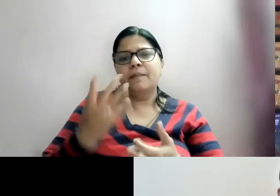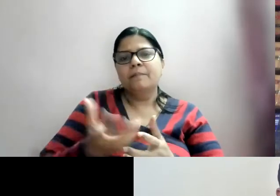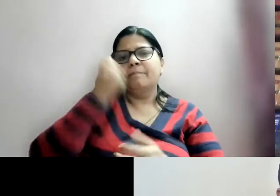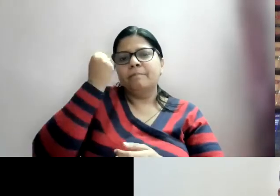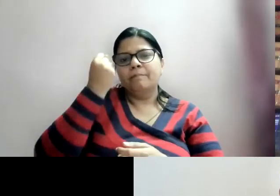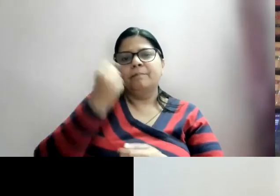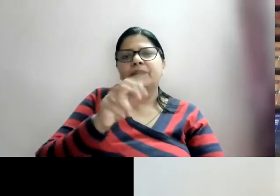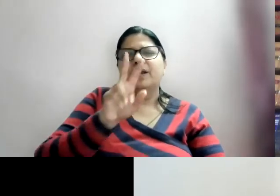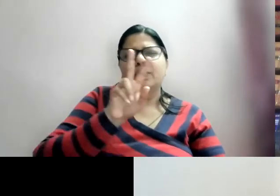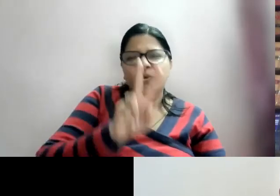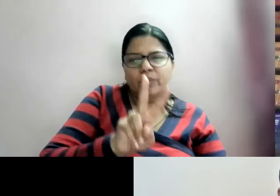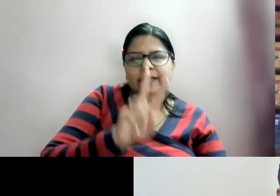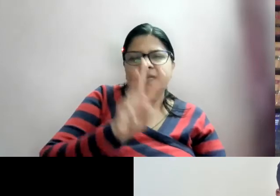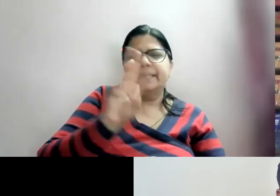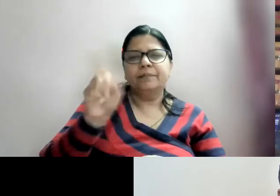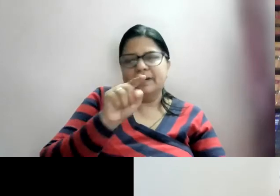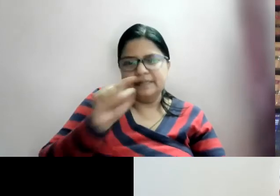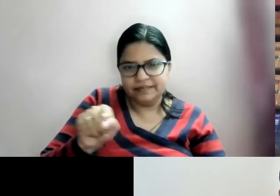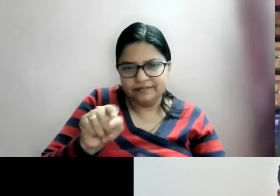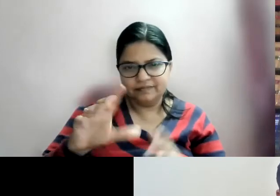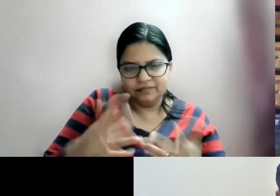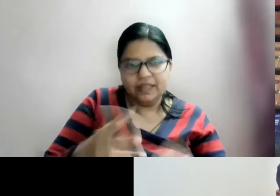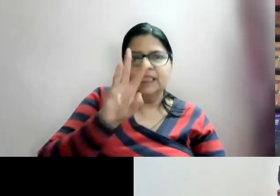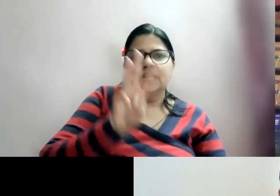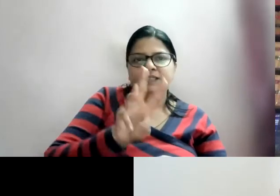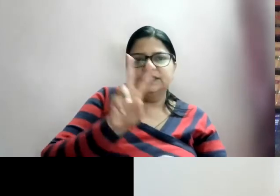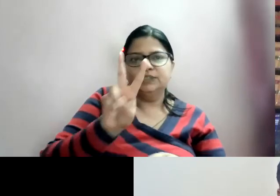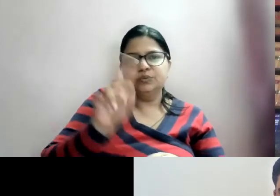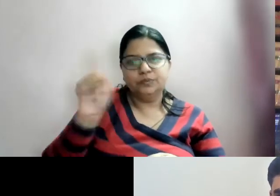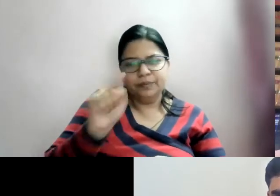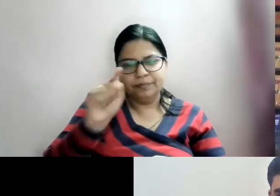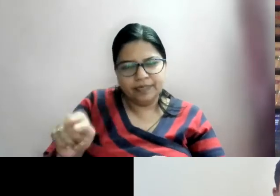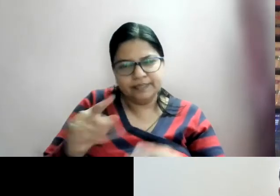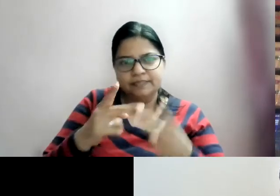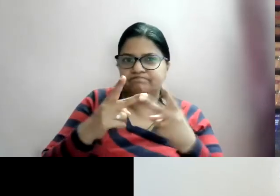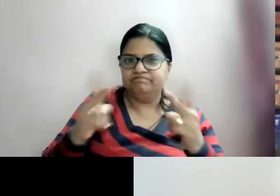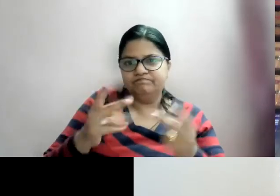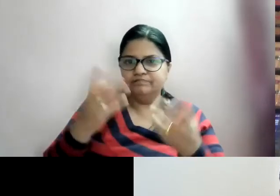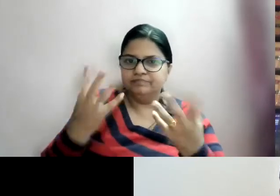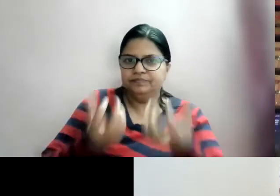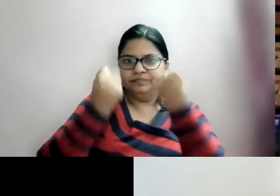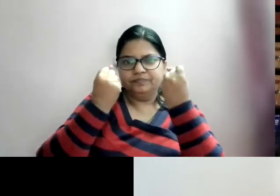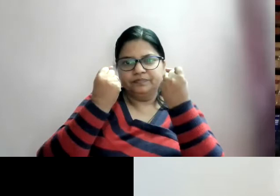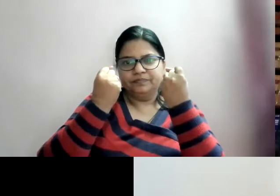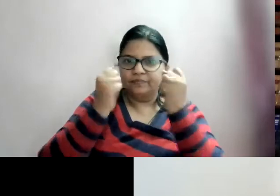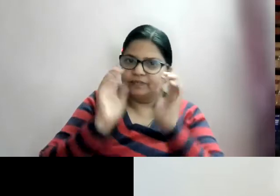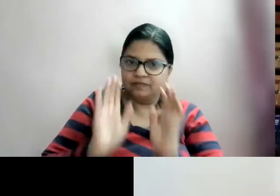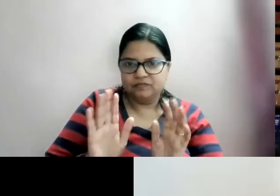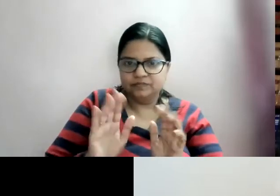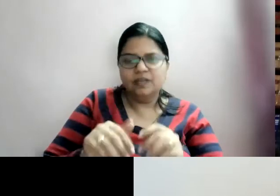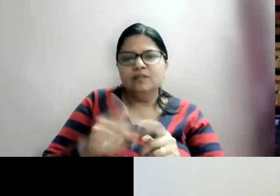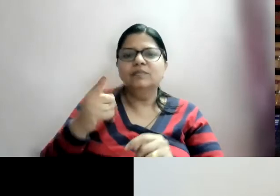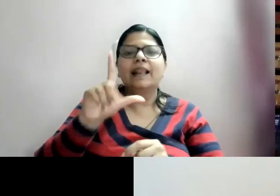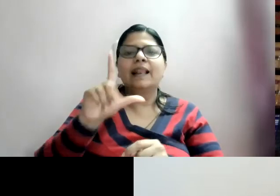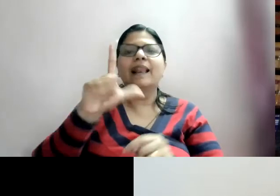and then he got his result with the 30% or 32%, he